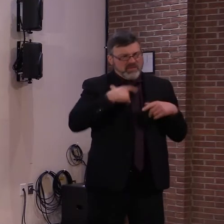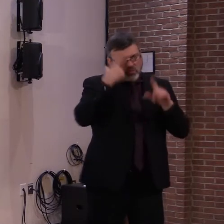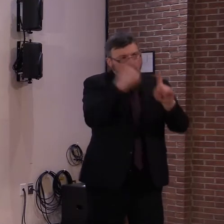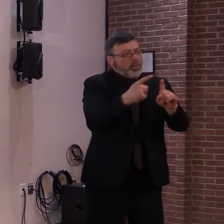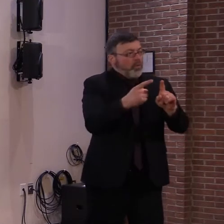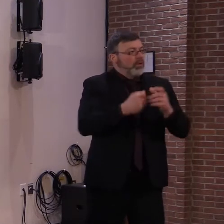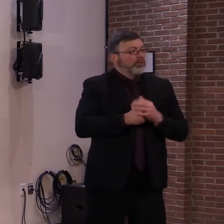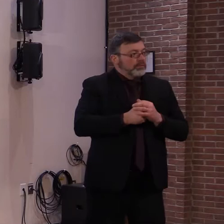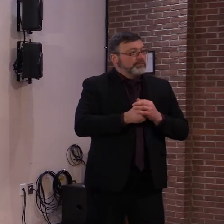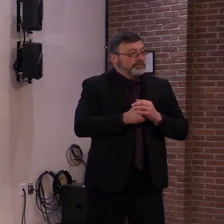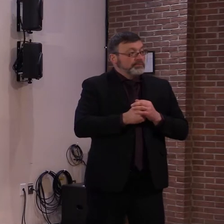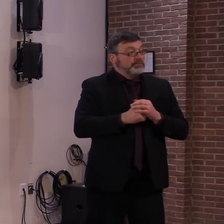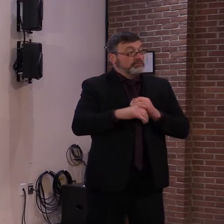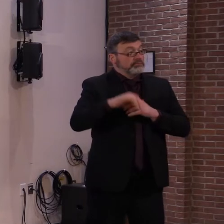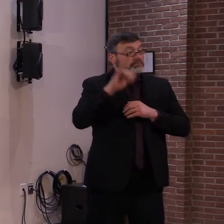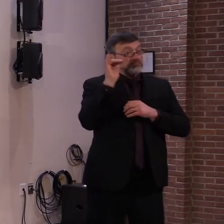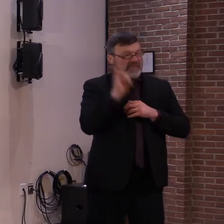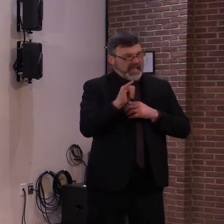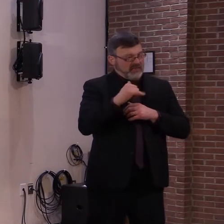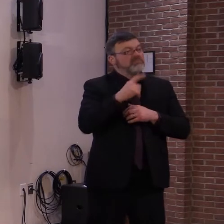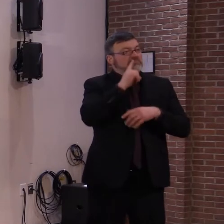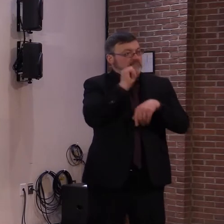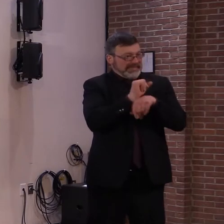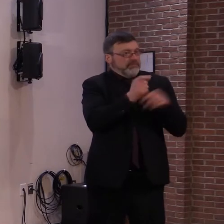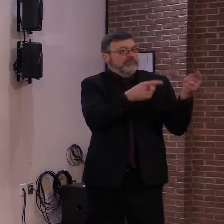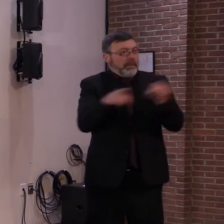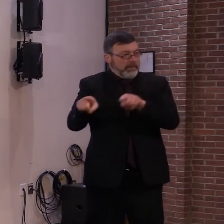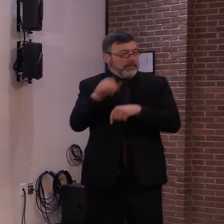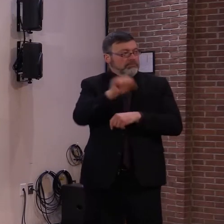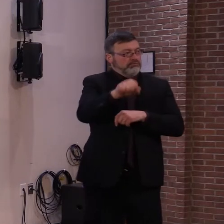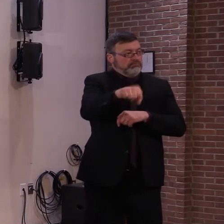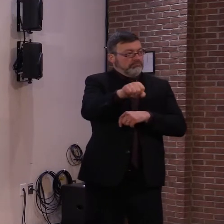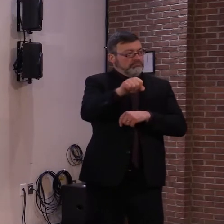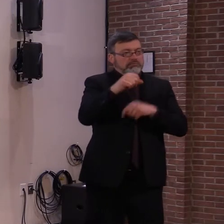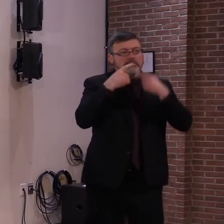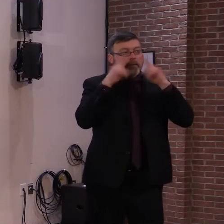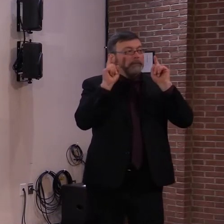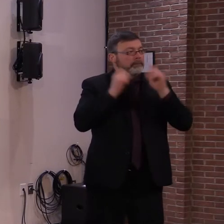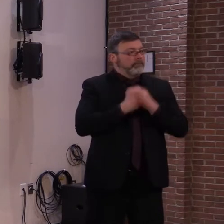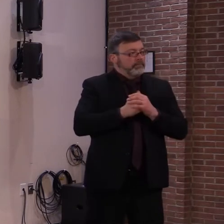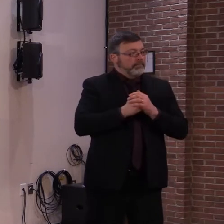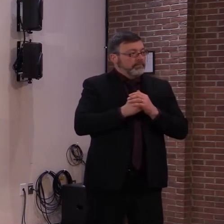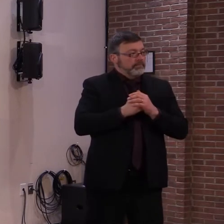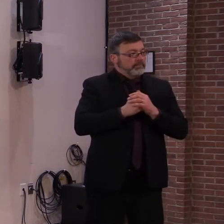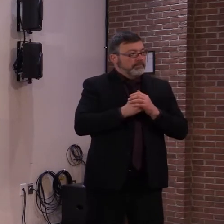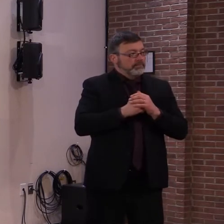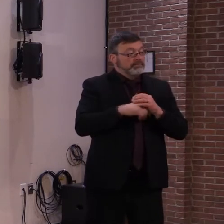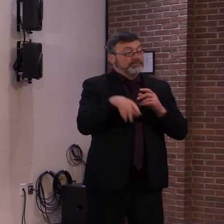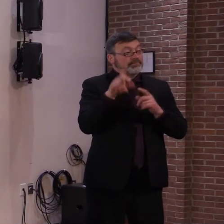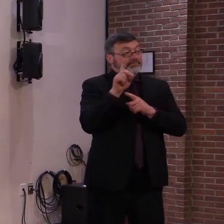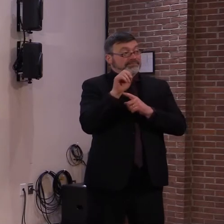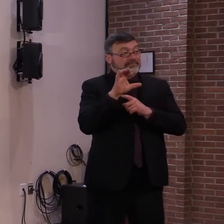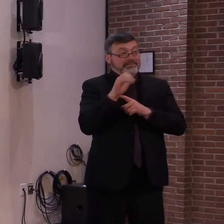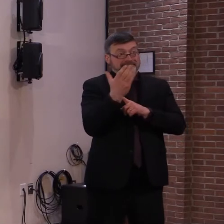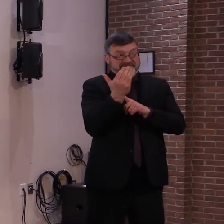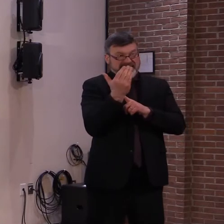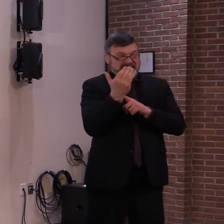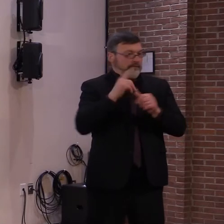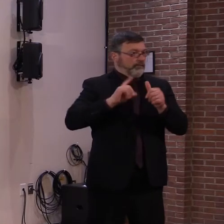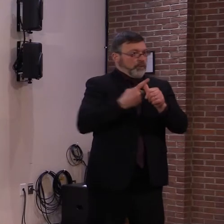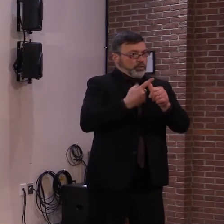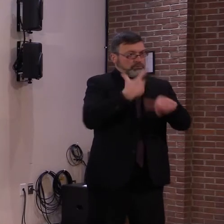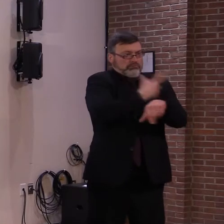We have administered our first doses of vaccine on December 15, just about a month ago,